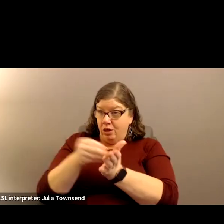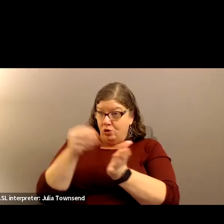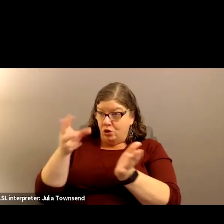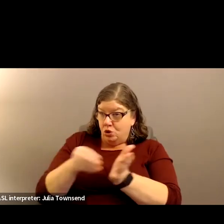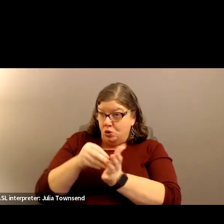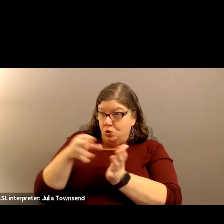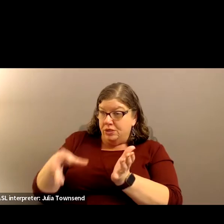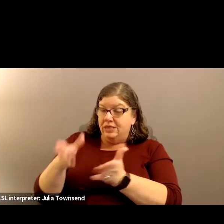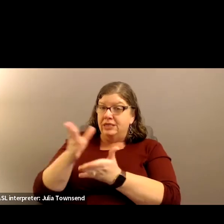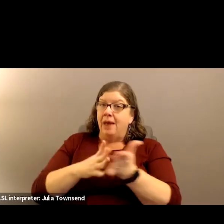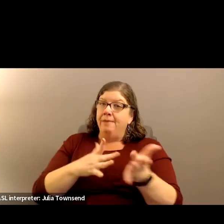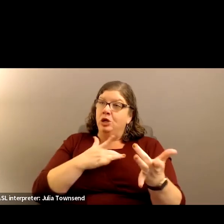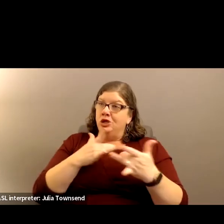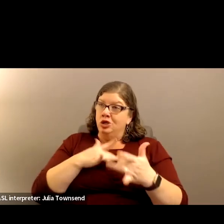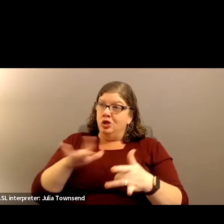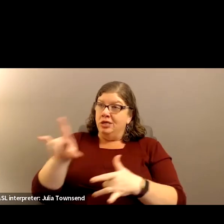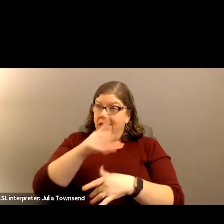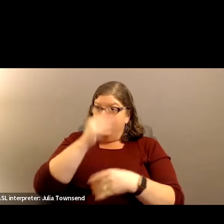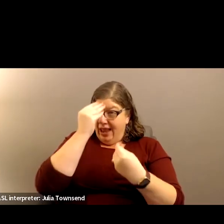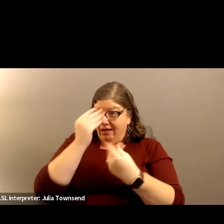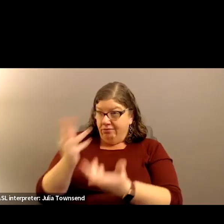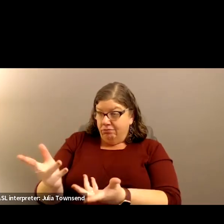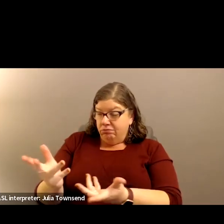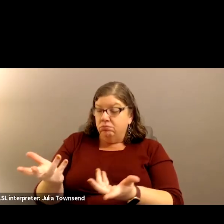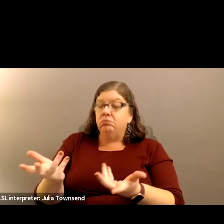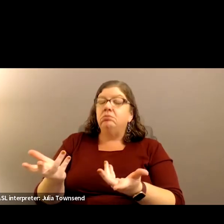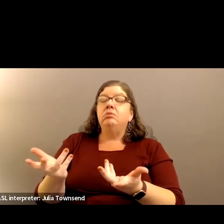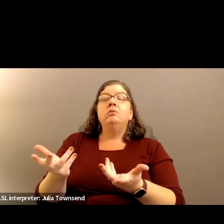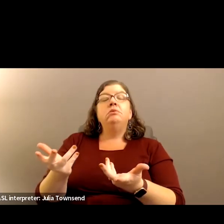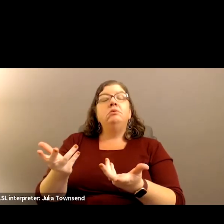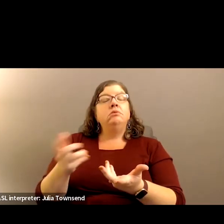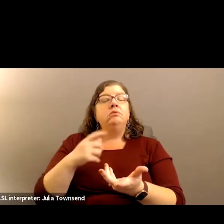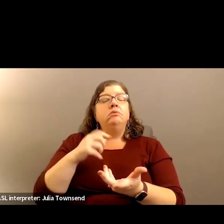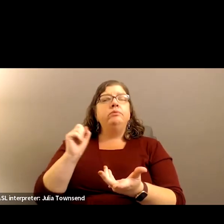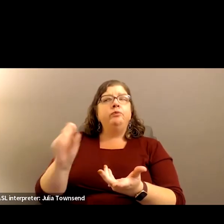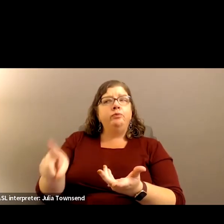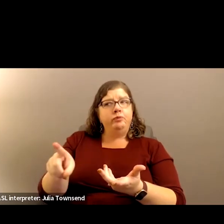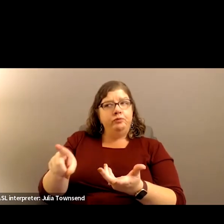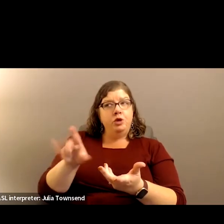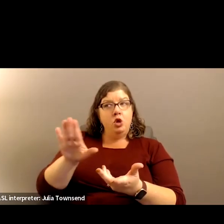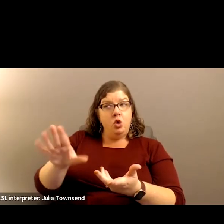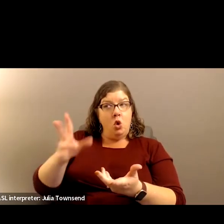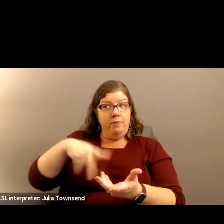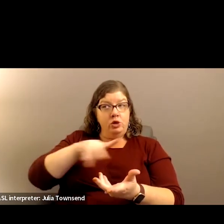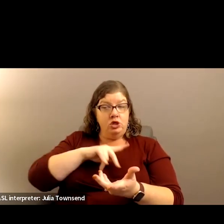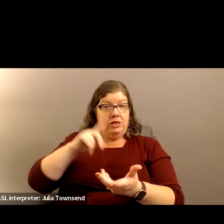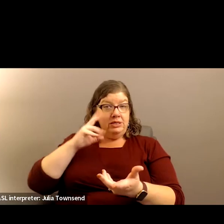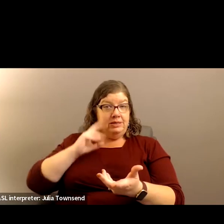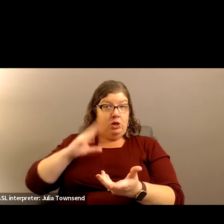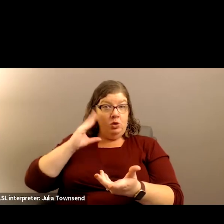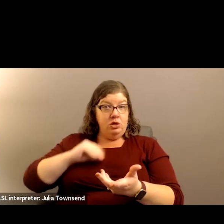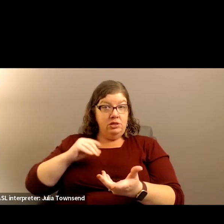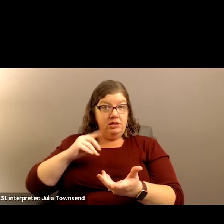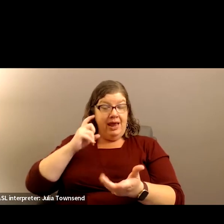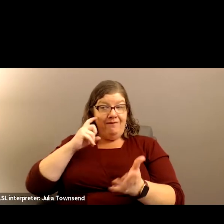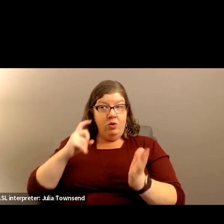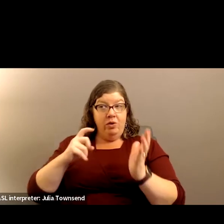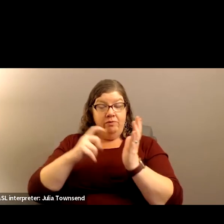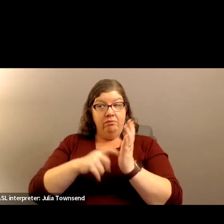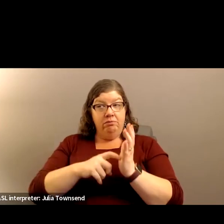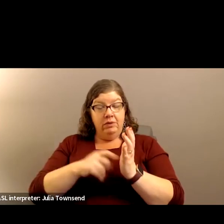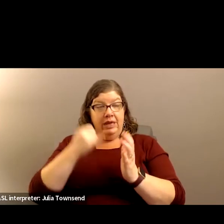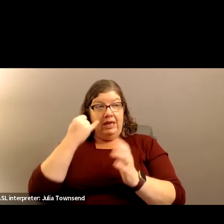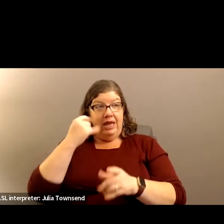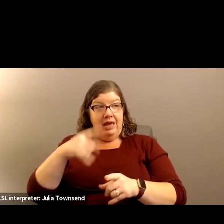and some of the concerns that they express. In your personal experience, have you found if